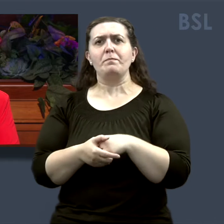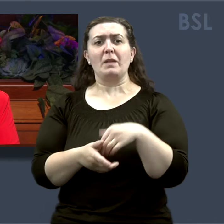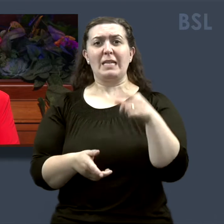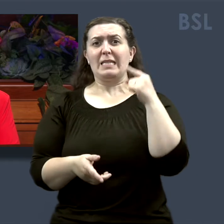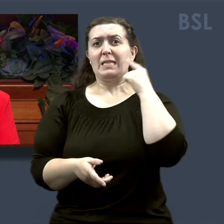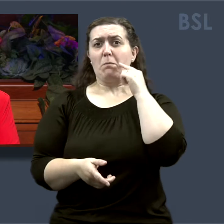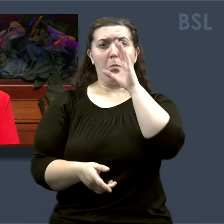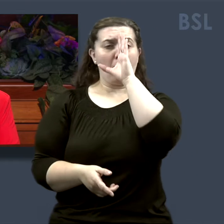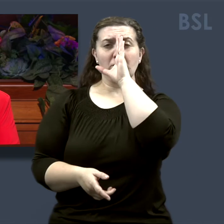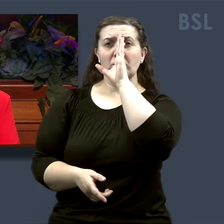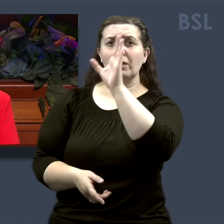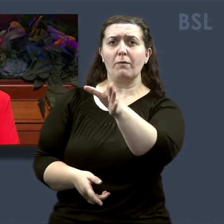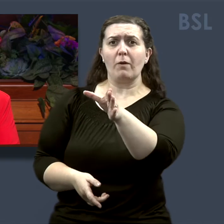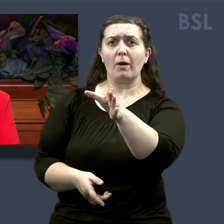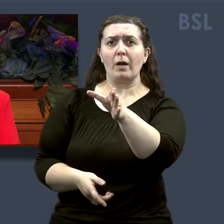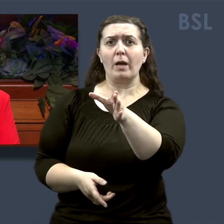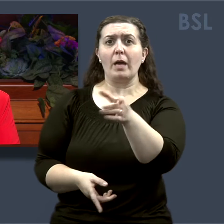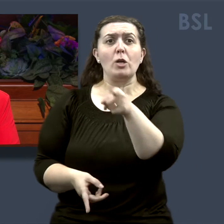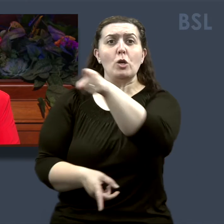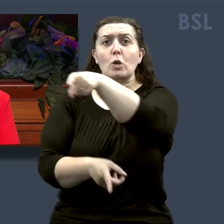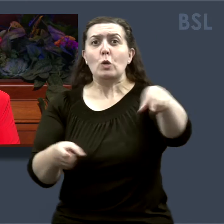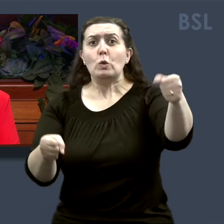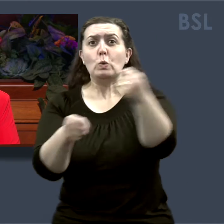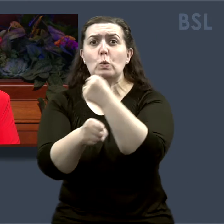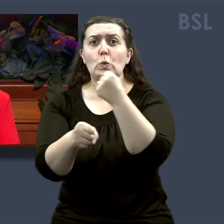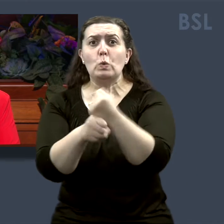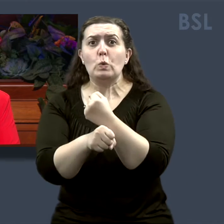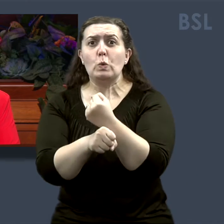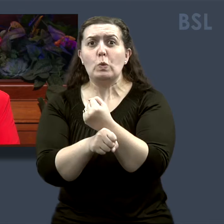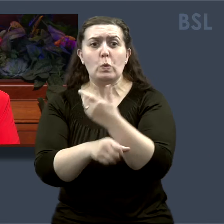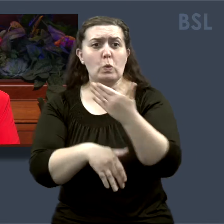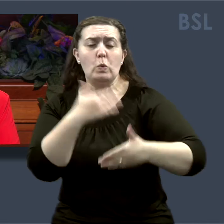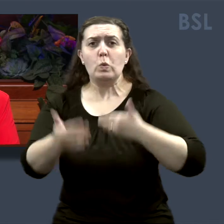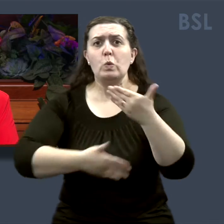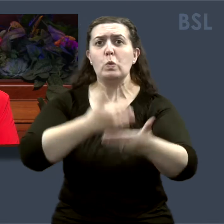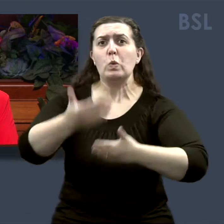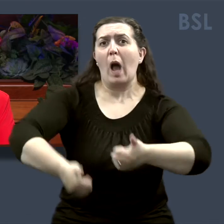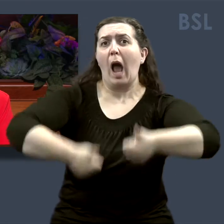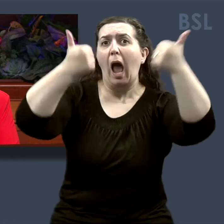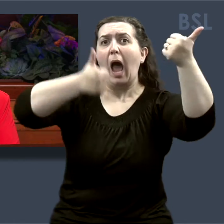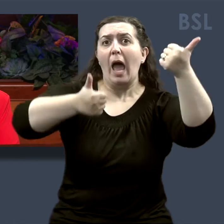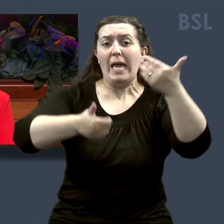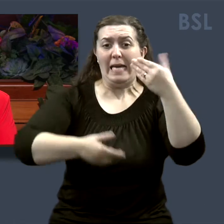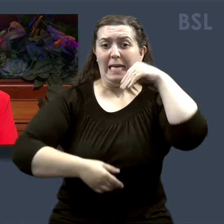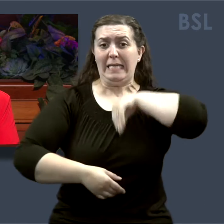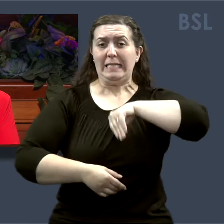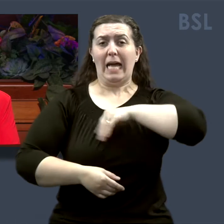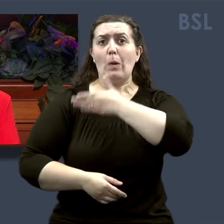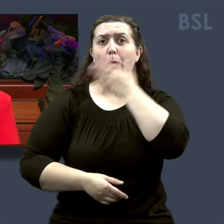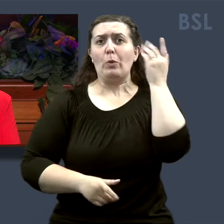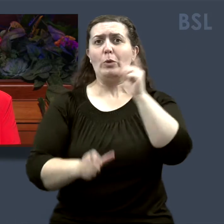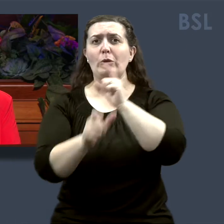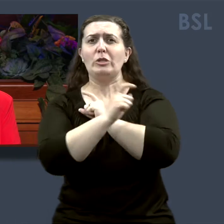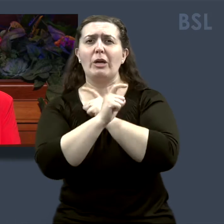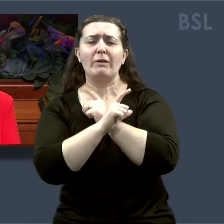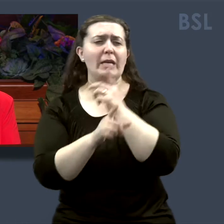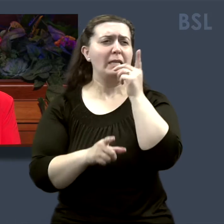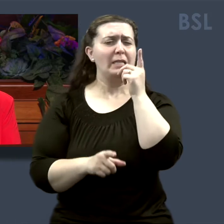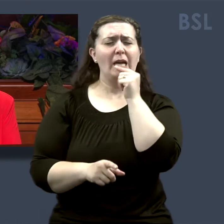simple and direct. Nothing you do makes much of a difference if you do not have charity. You can speak with